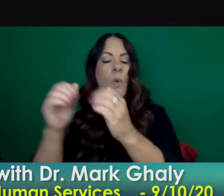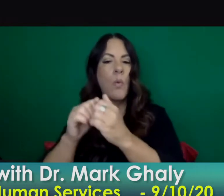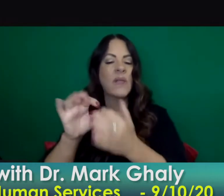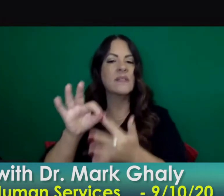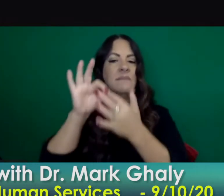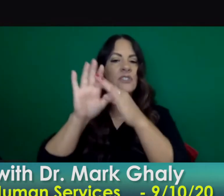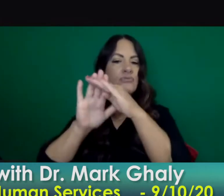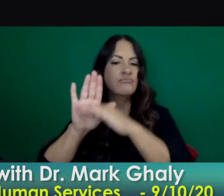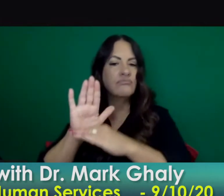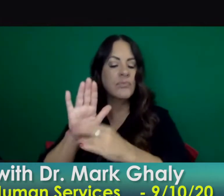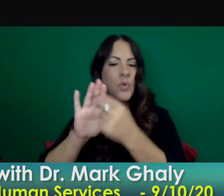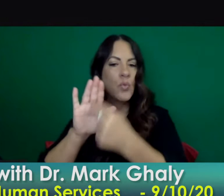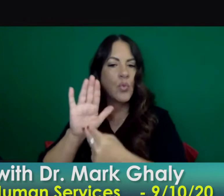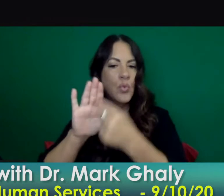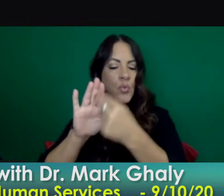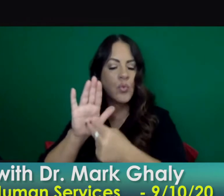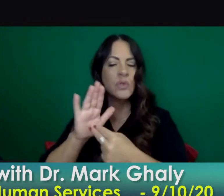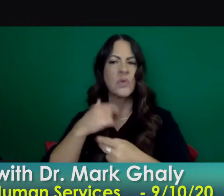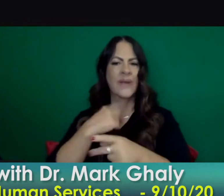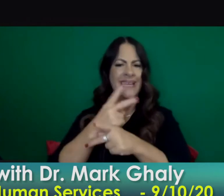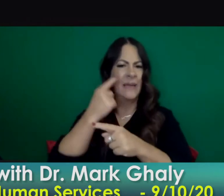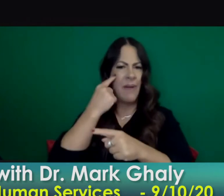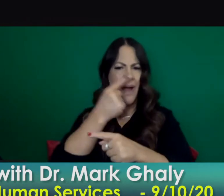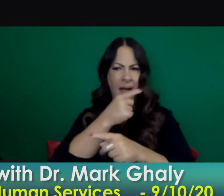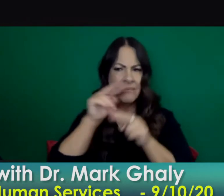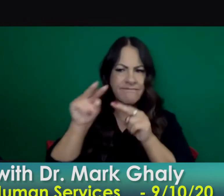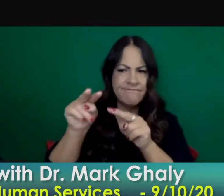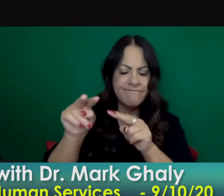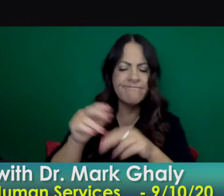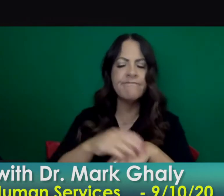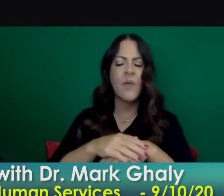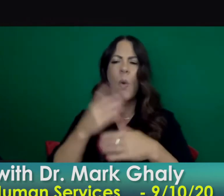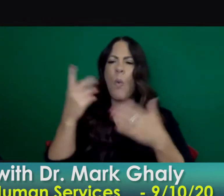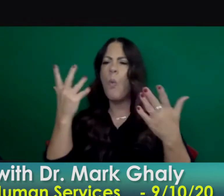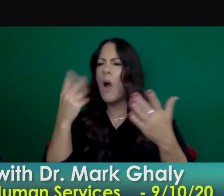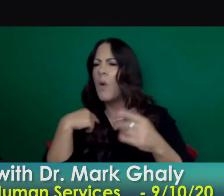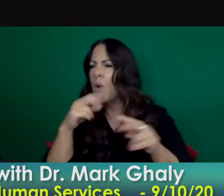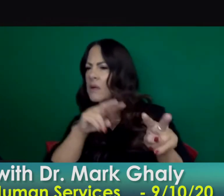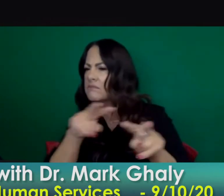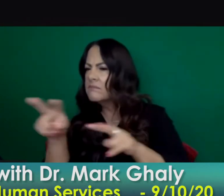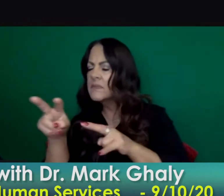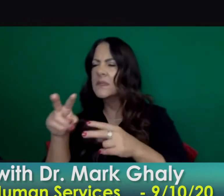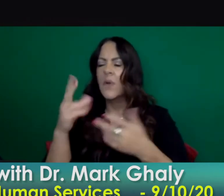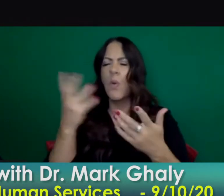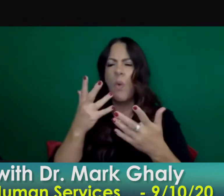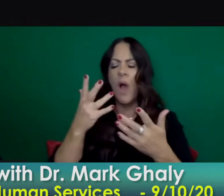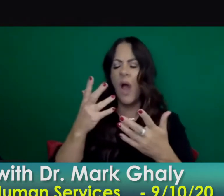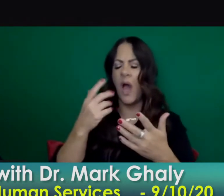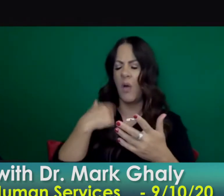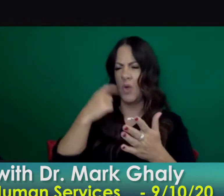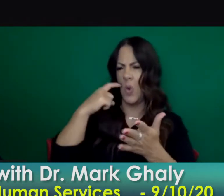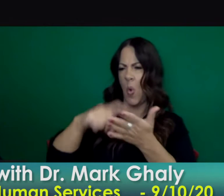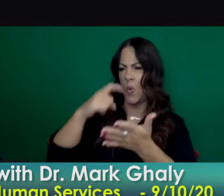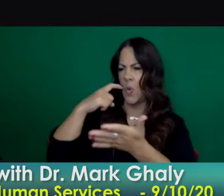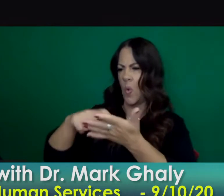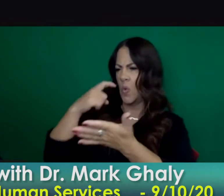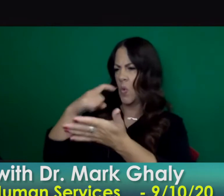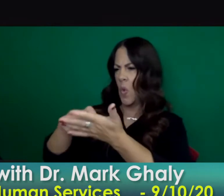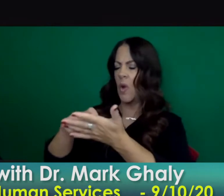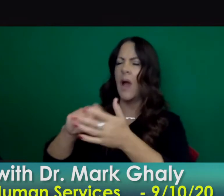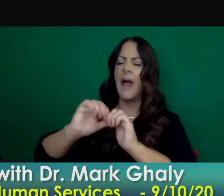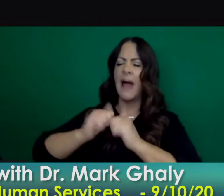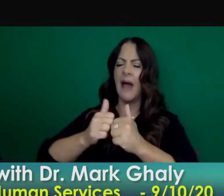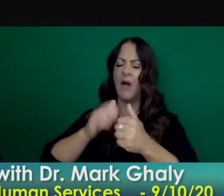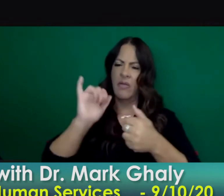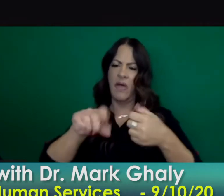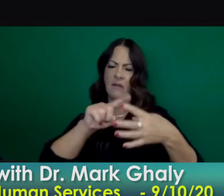and to see uh what what clues that we uh pick up in the data in the um conversations with